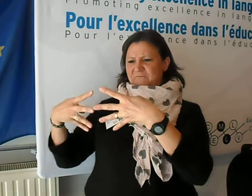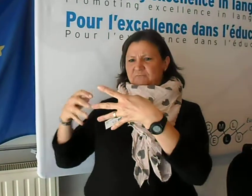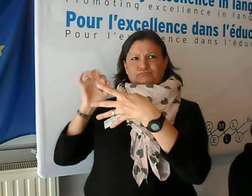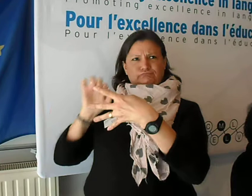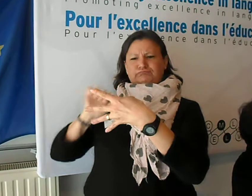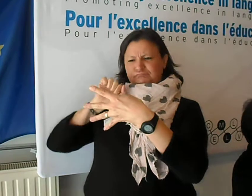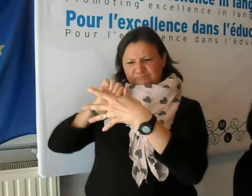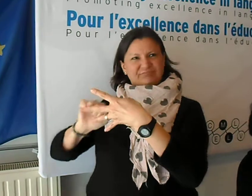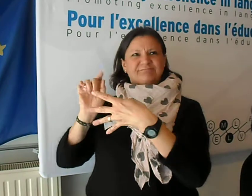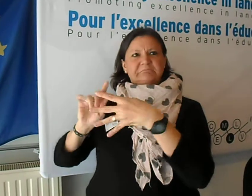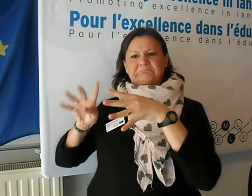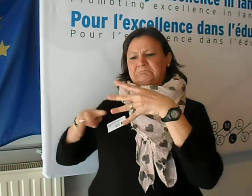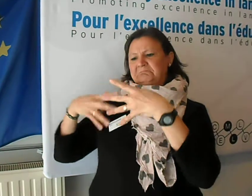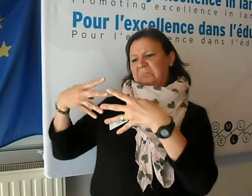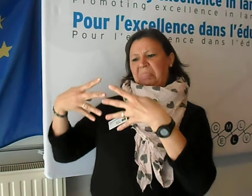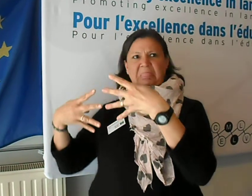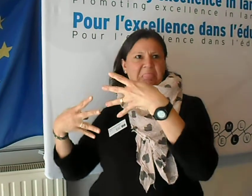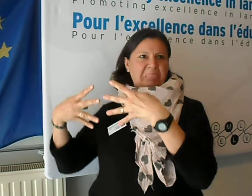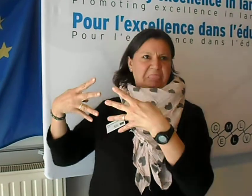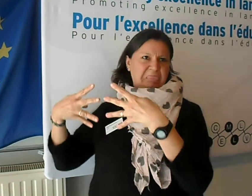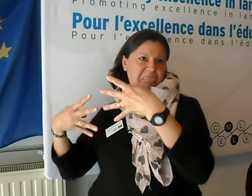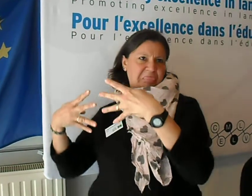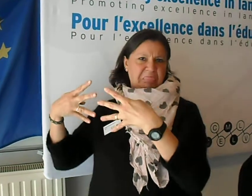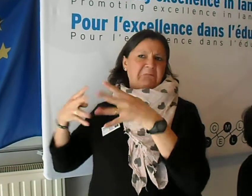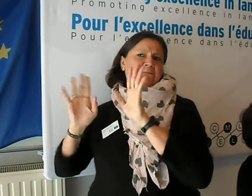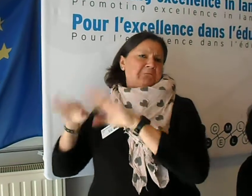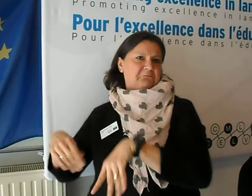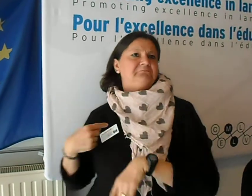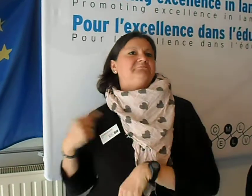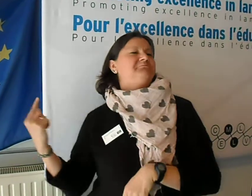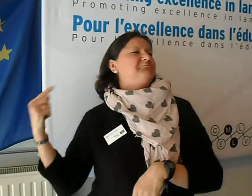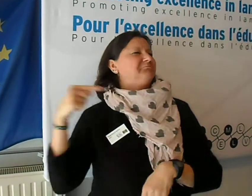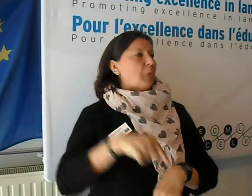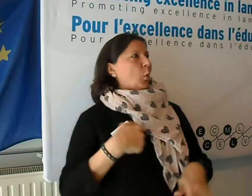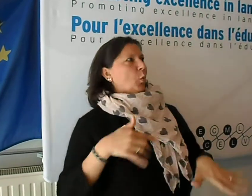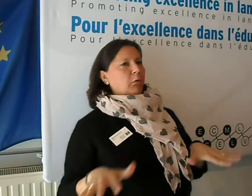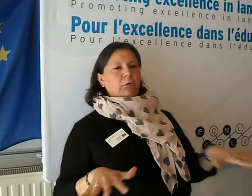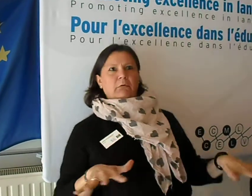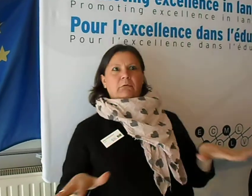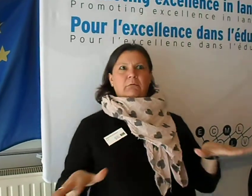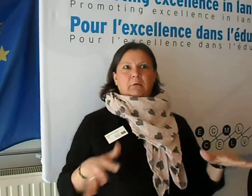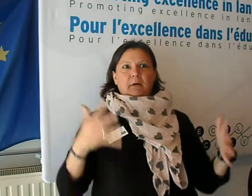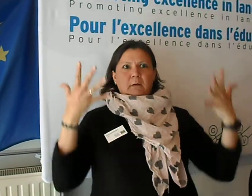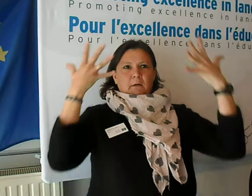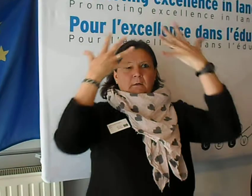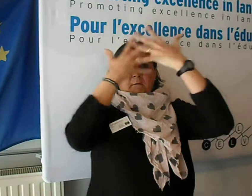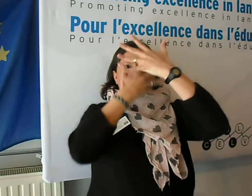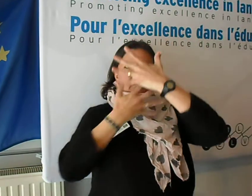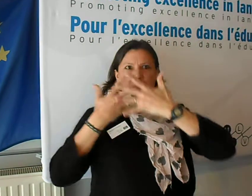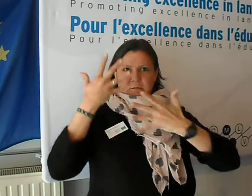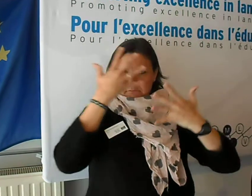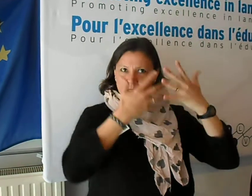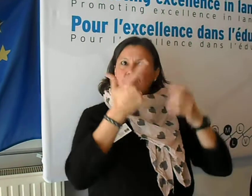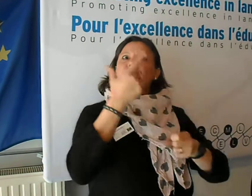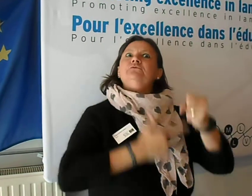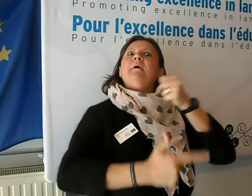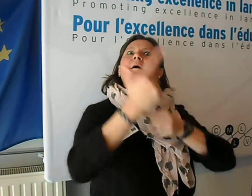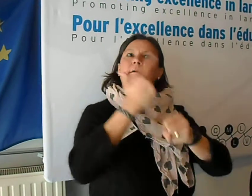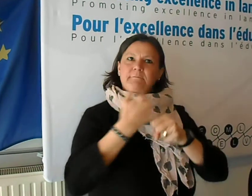Back home we worked with the SEFA but we were not able to translate it and apply it perfectly.